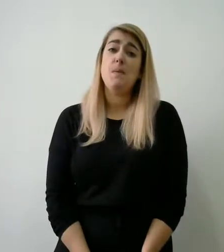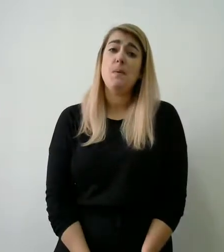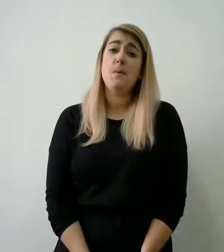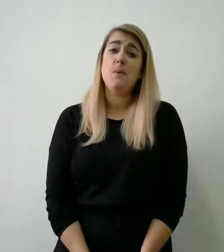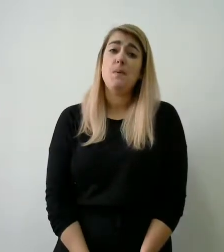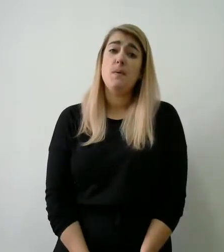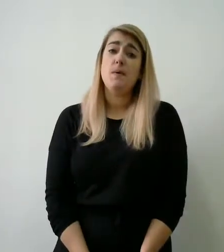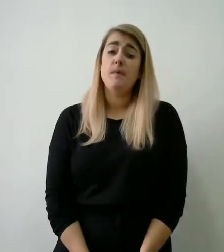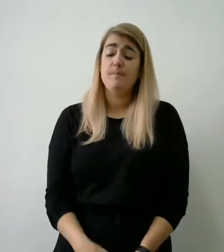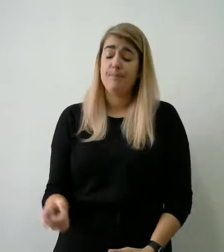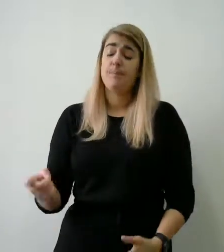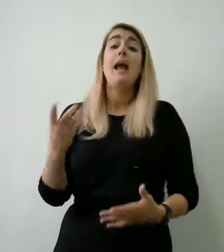Emotional 6.